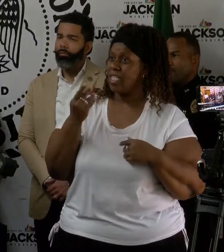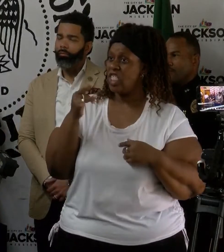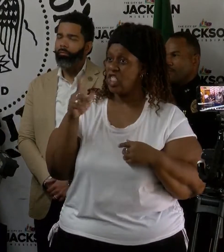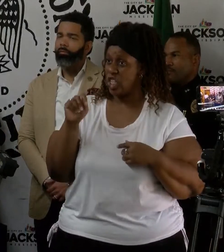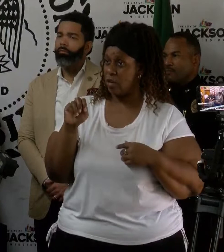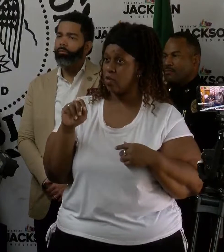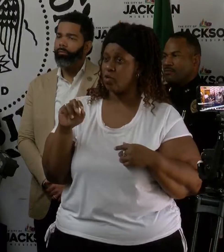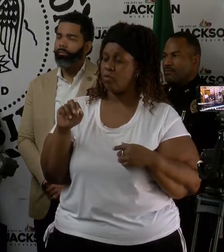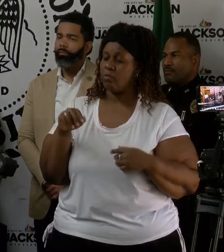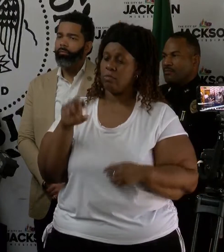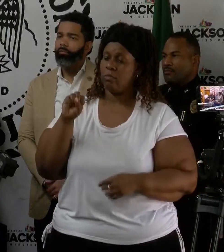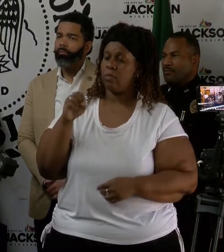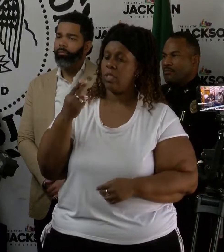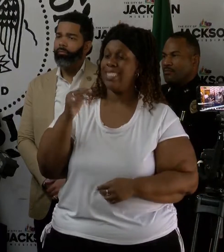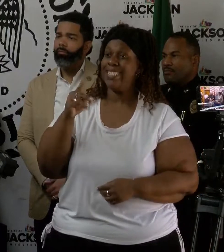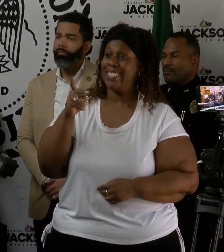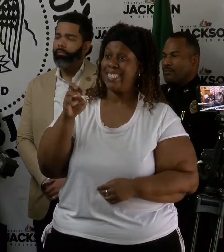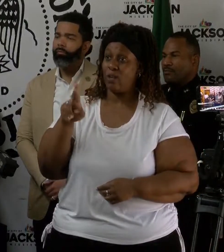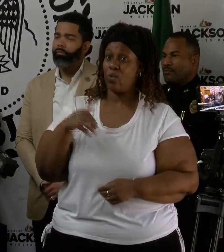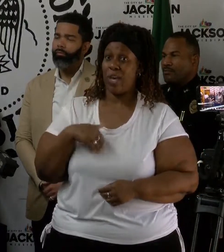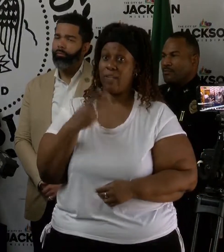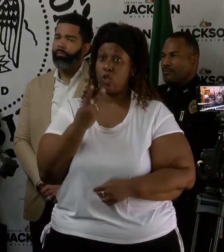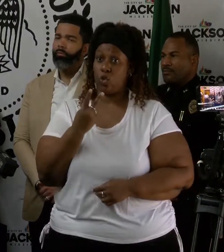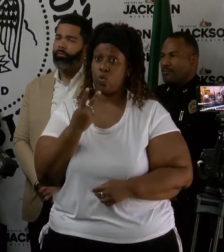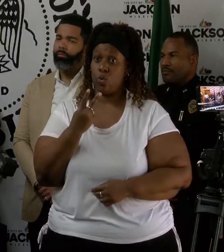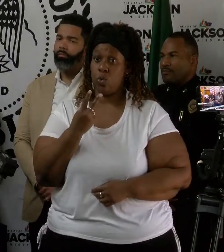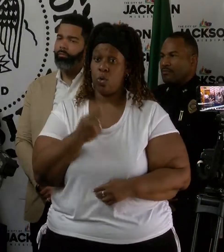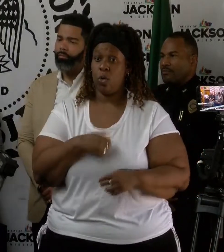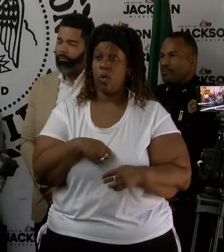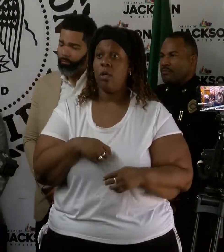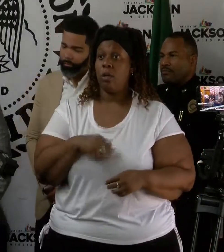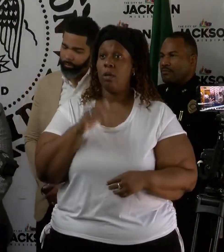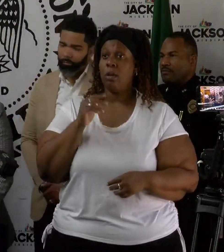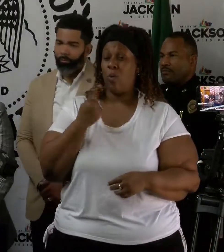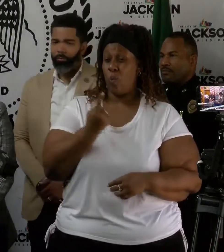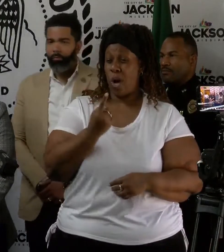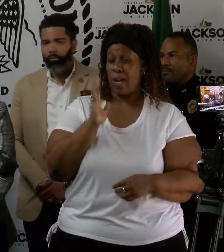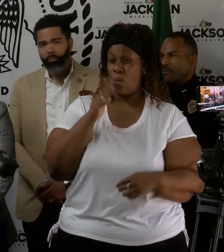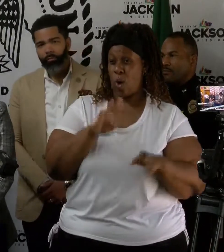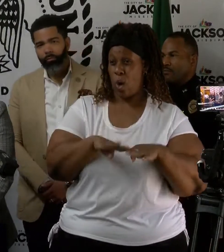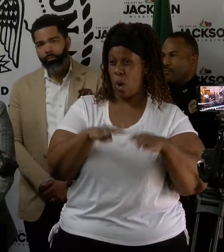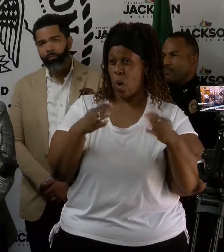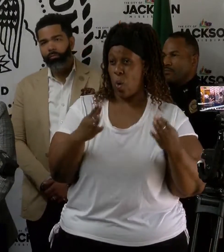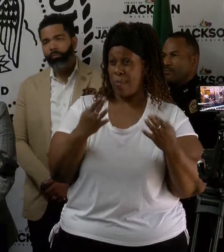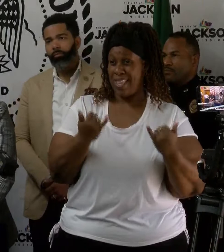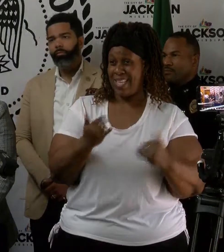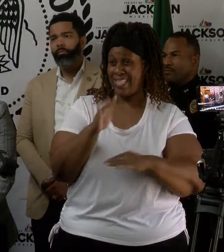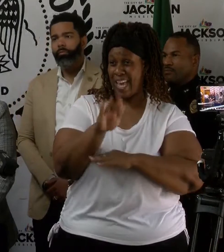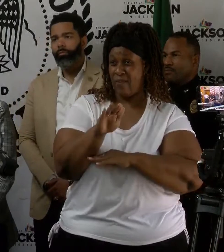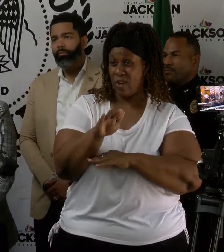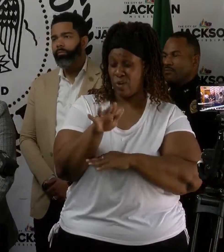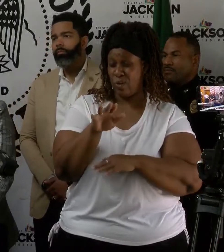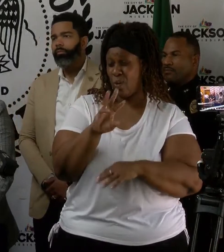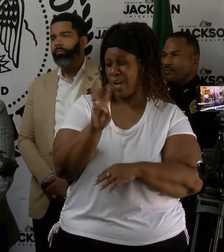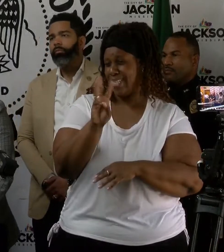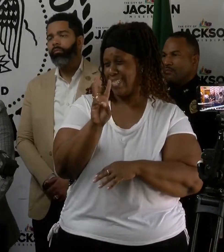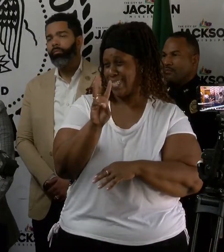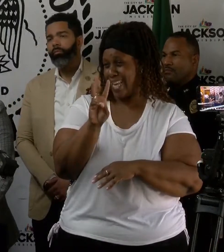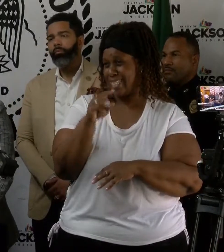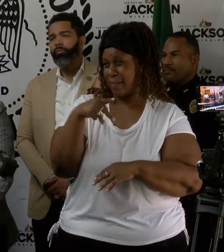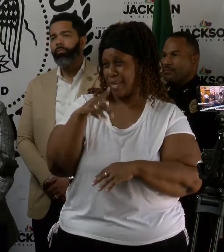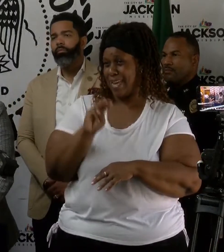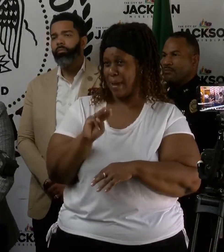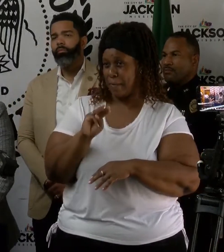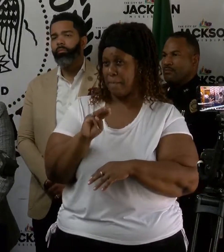We have two shelters that we have identified. One of those locations will open up this evening around 6 o'clock.